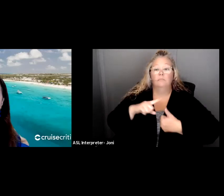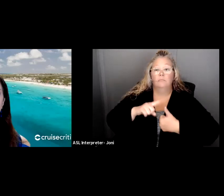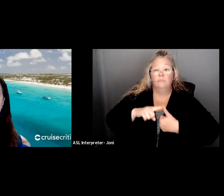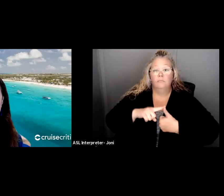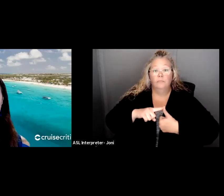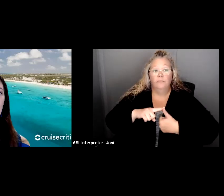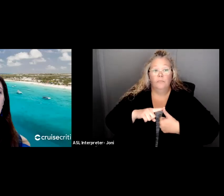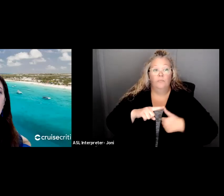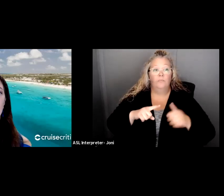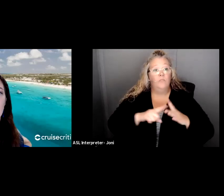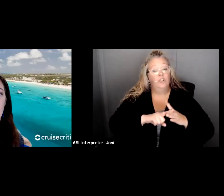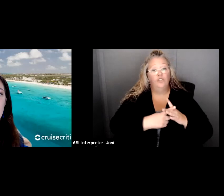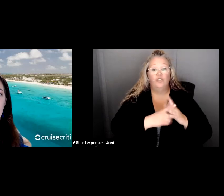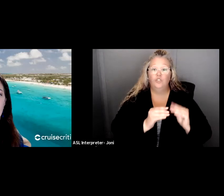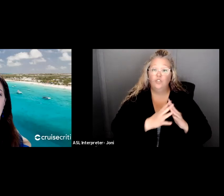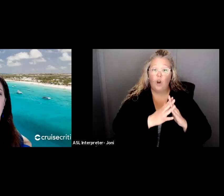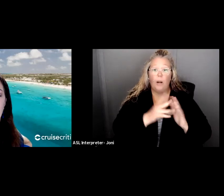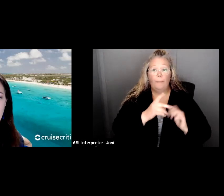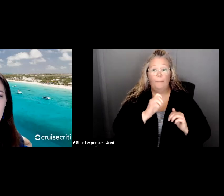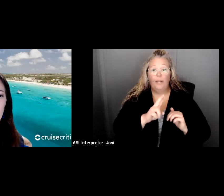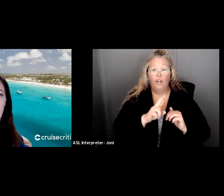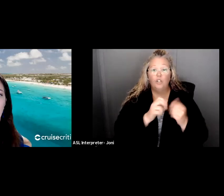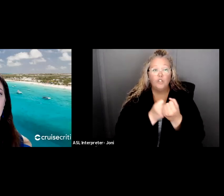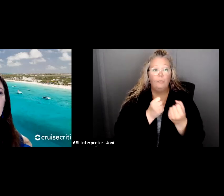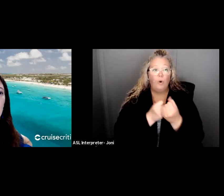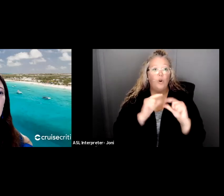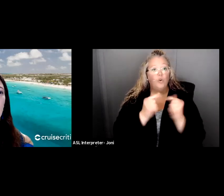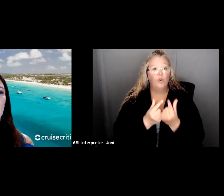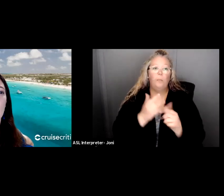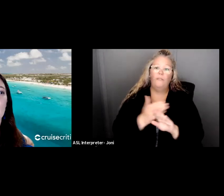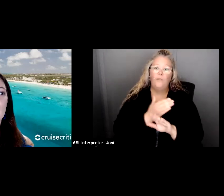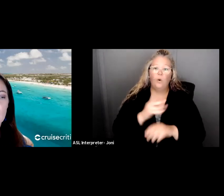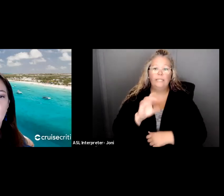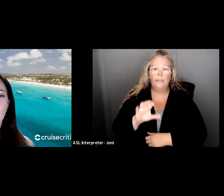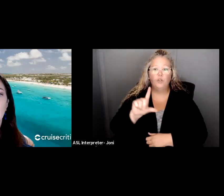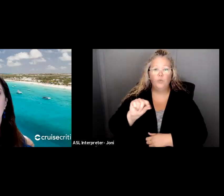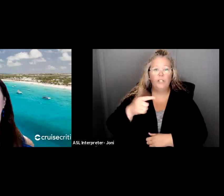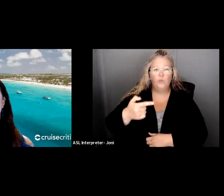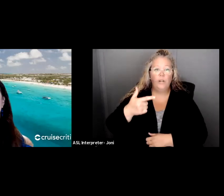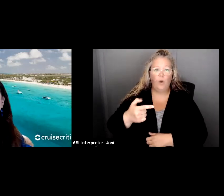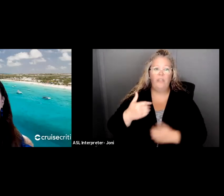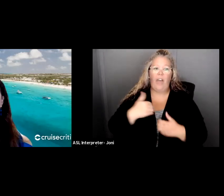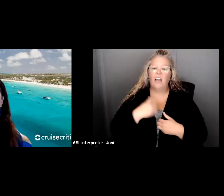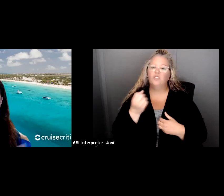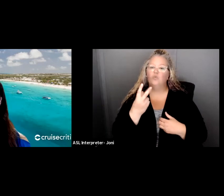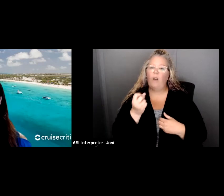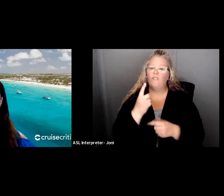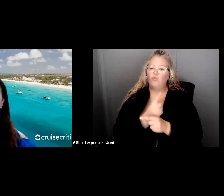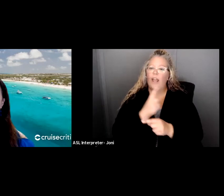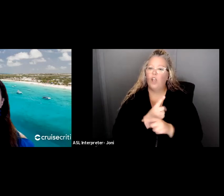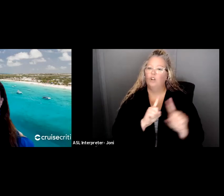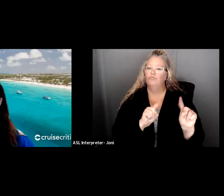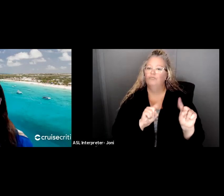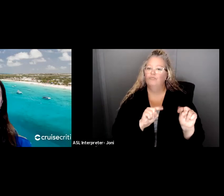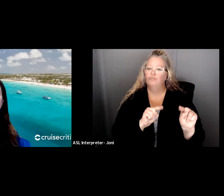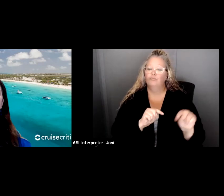2021, that has 12 regular attendees. That's number one. Number two is we're going to establish a